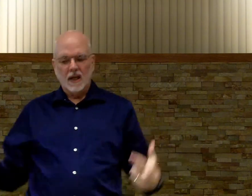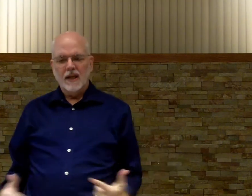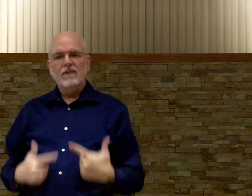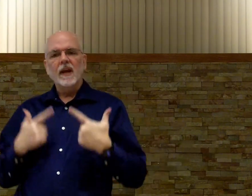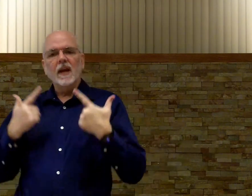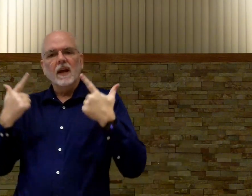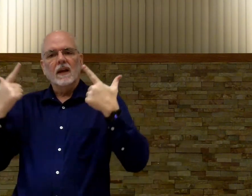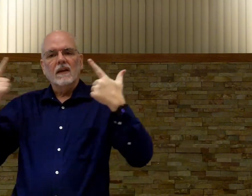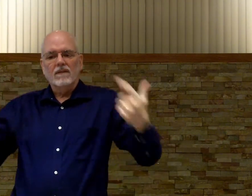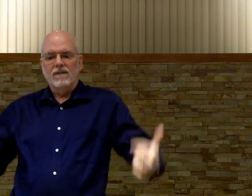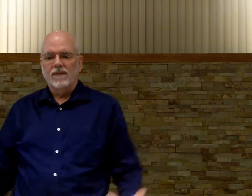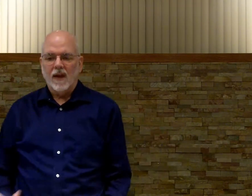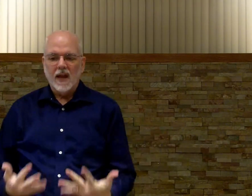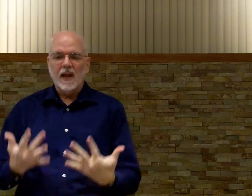living flame